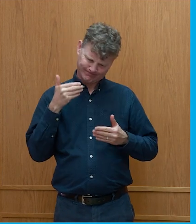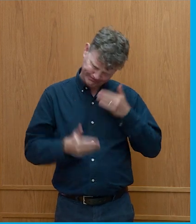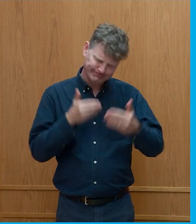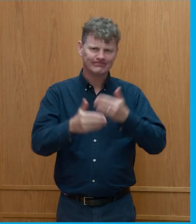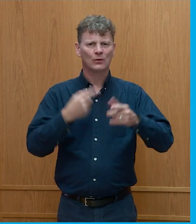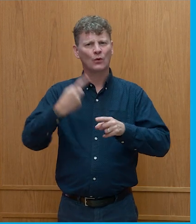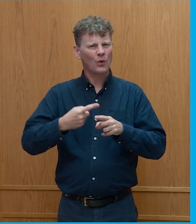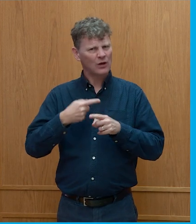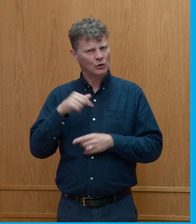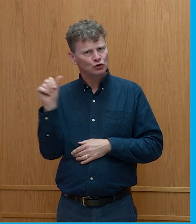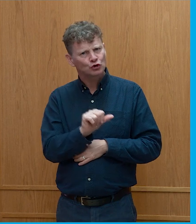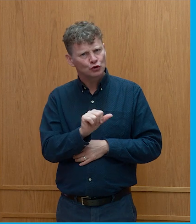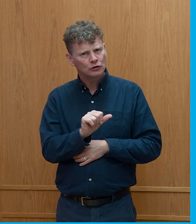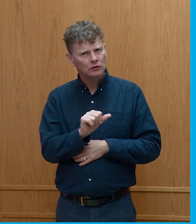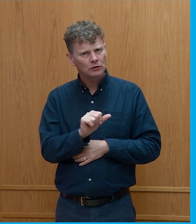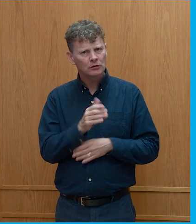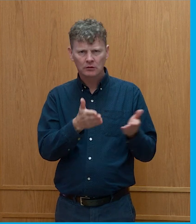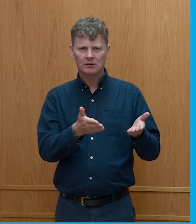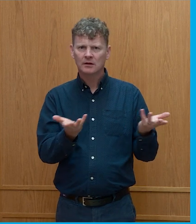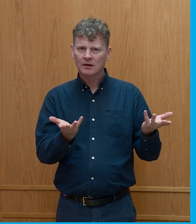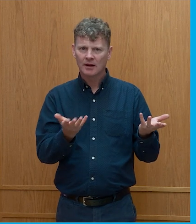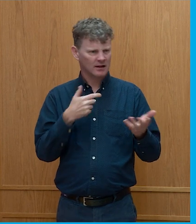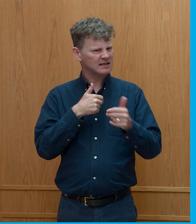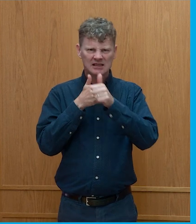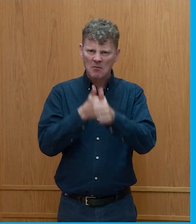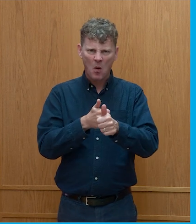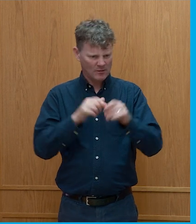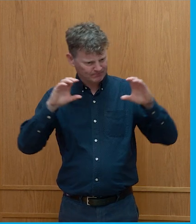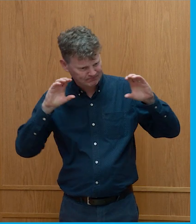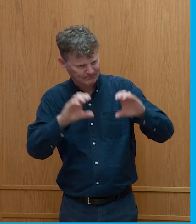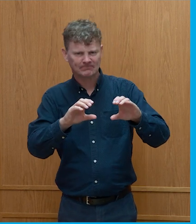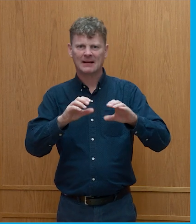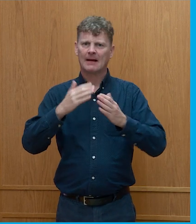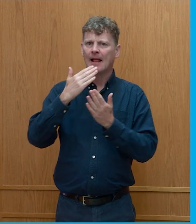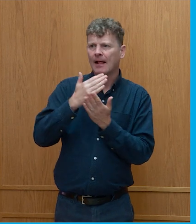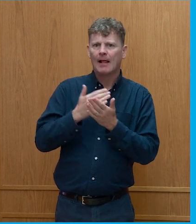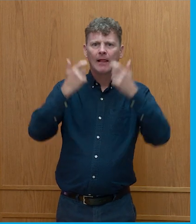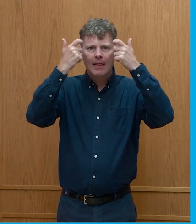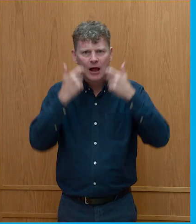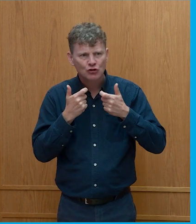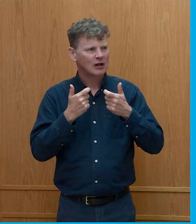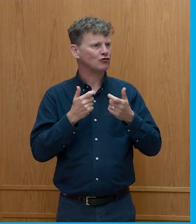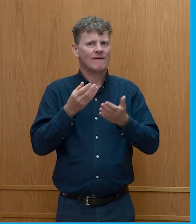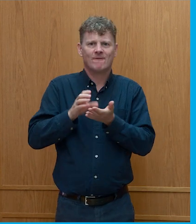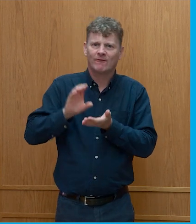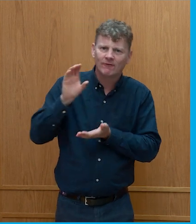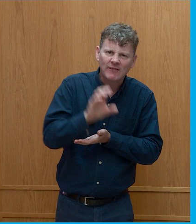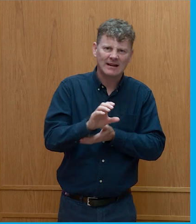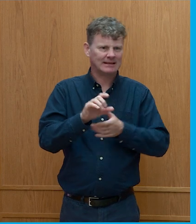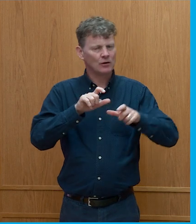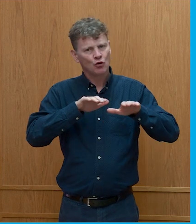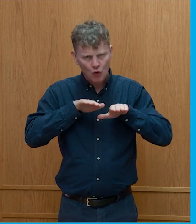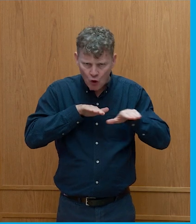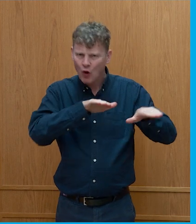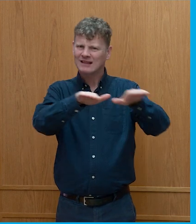should absolutely embrace that. We should support it as well with legislation and funding and be consistent in that.